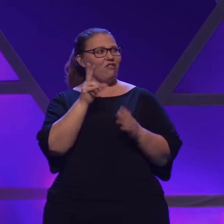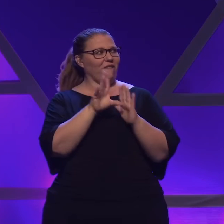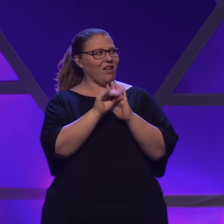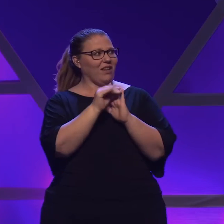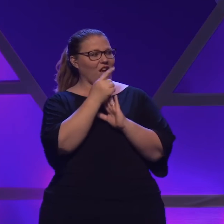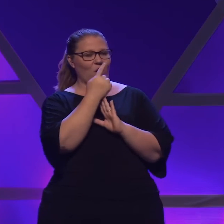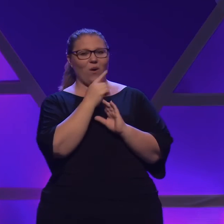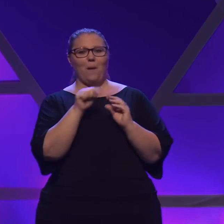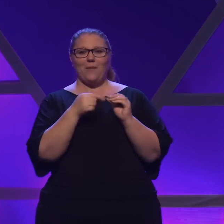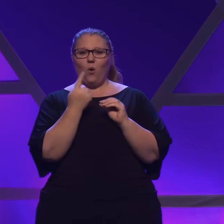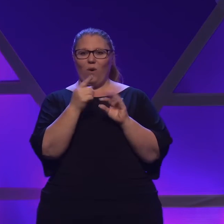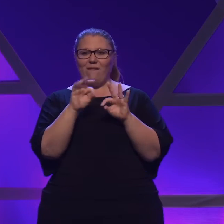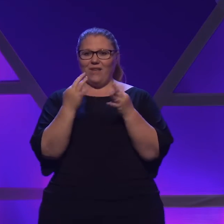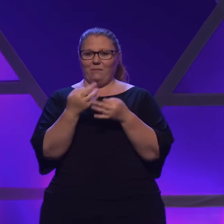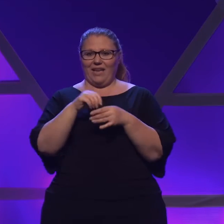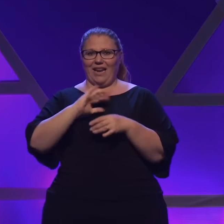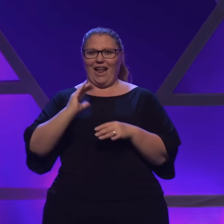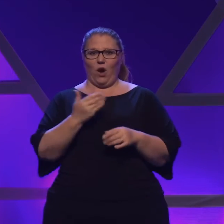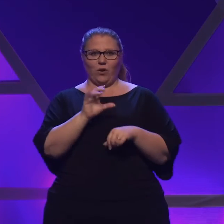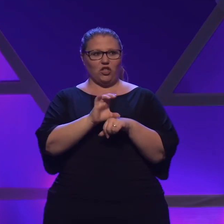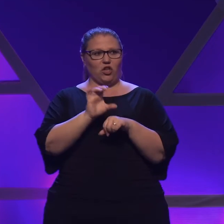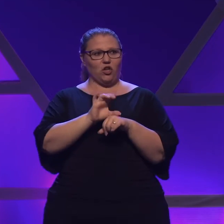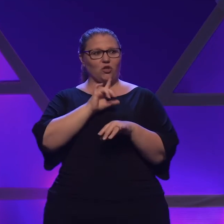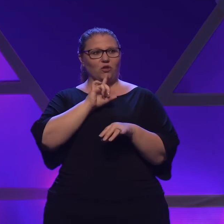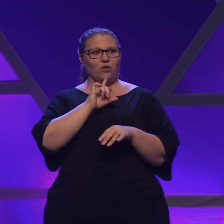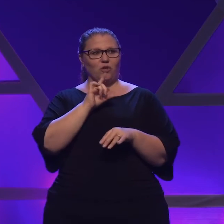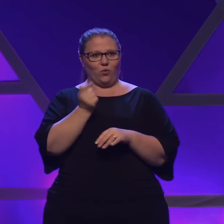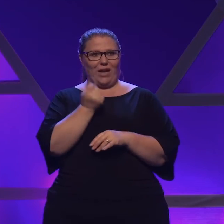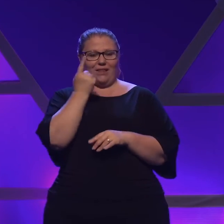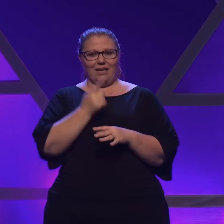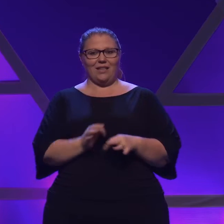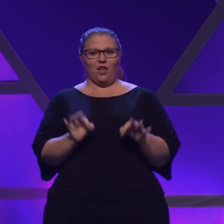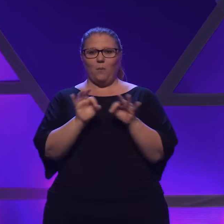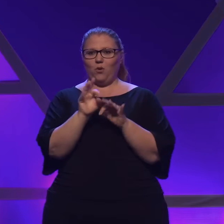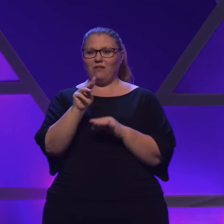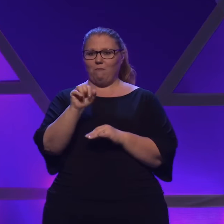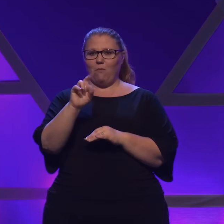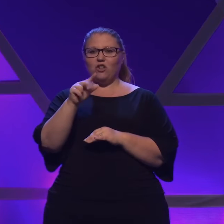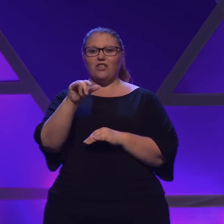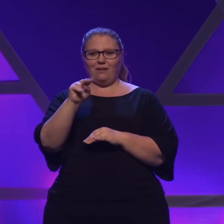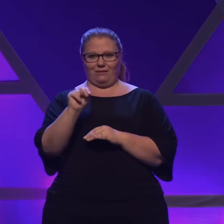one family in our church realizing the importance of margin.